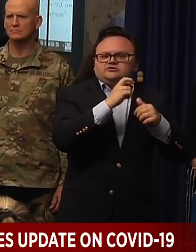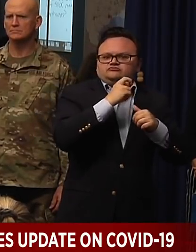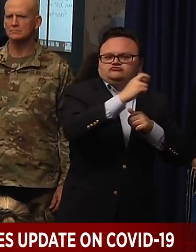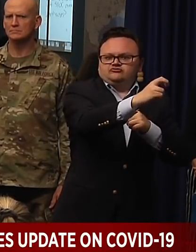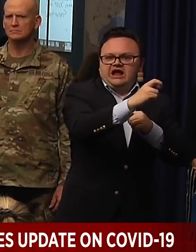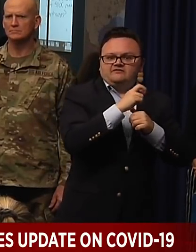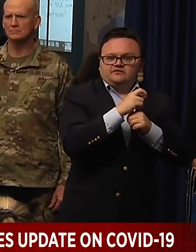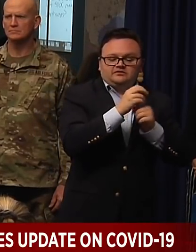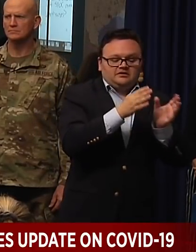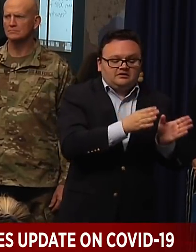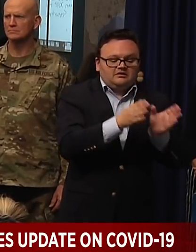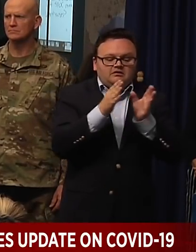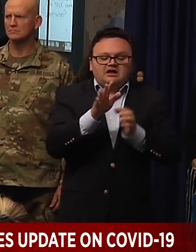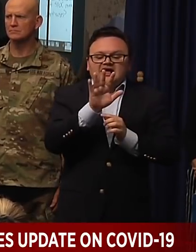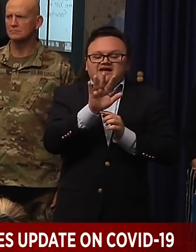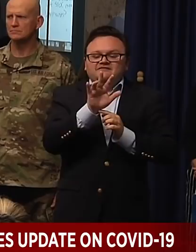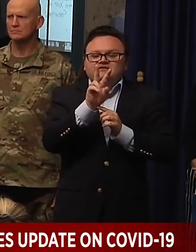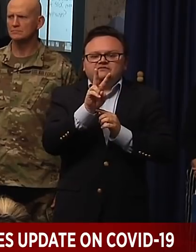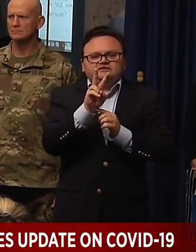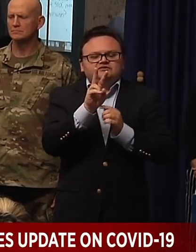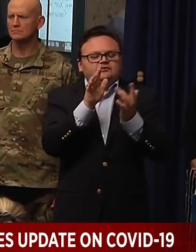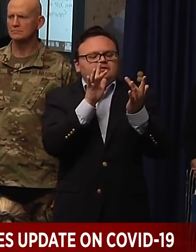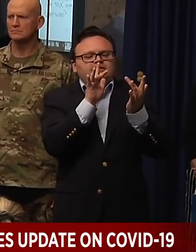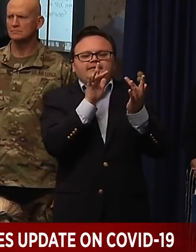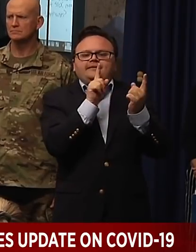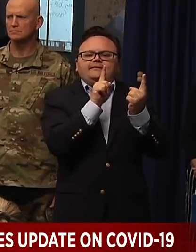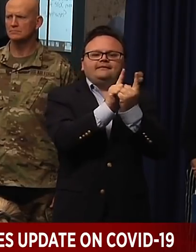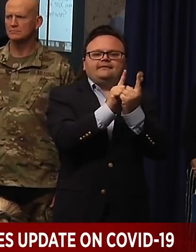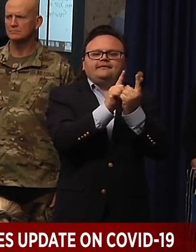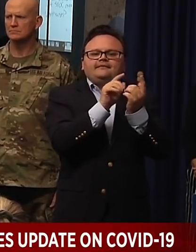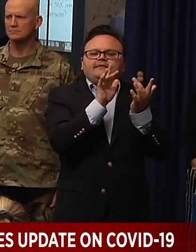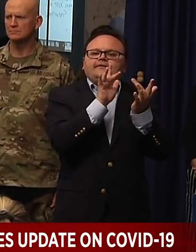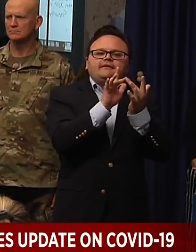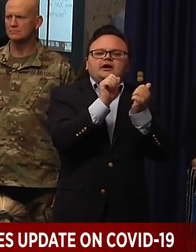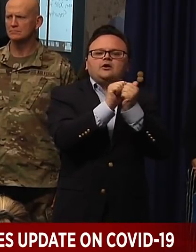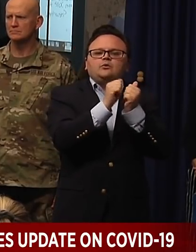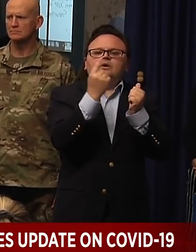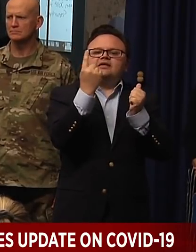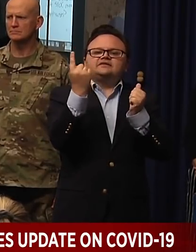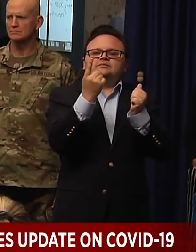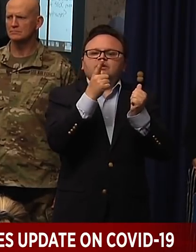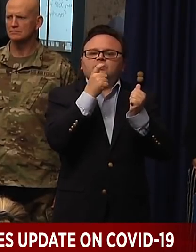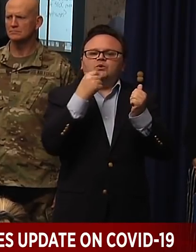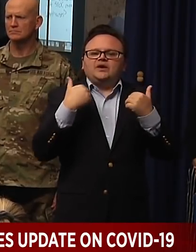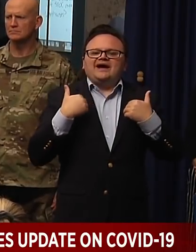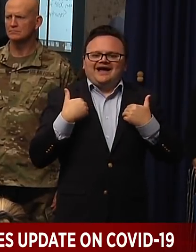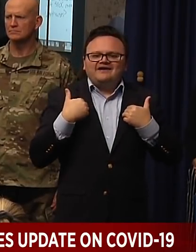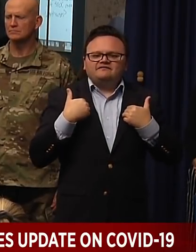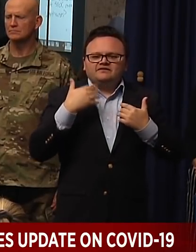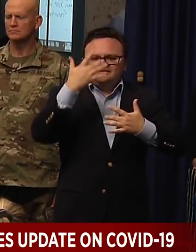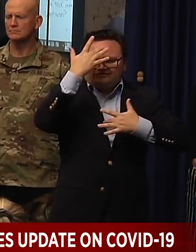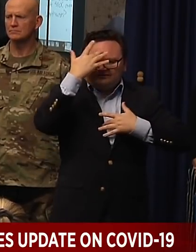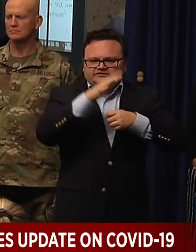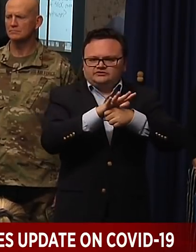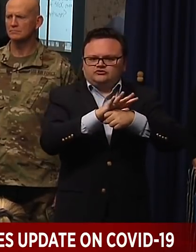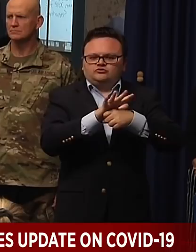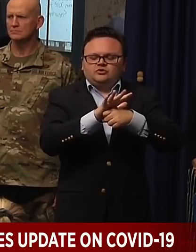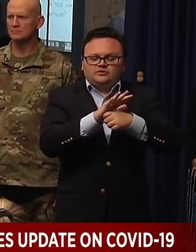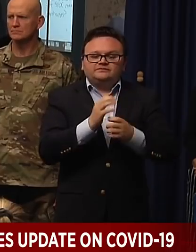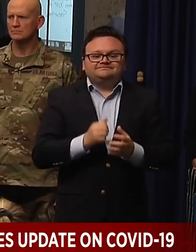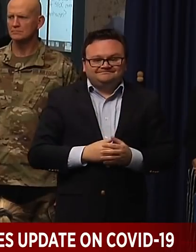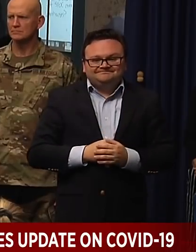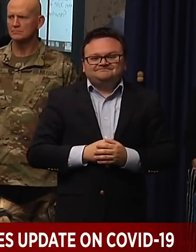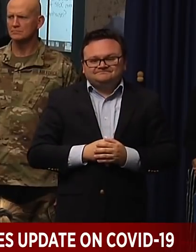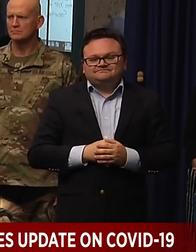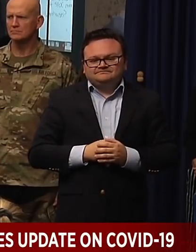have been a known contact with a COVID patient. And so you look, I mean, that's, you you still have,